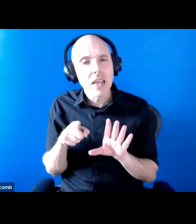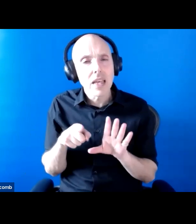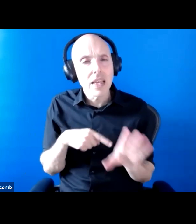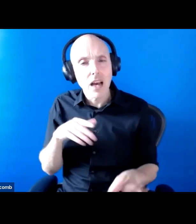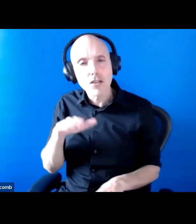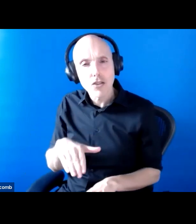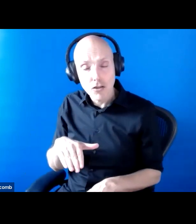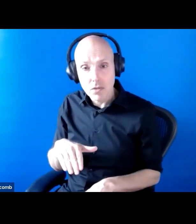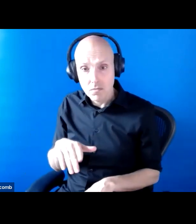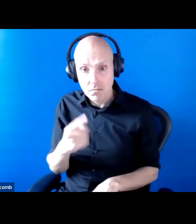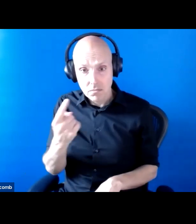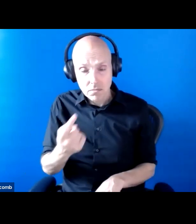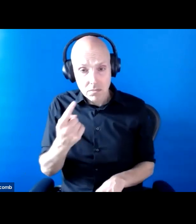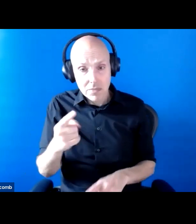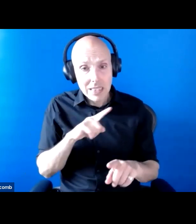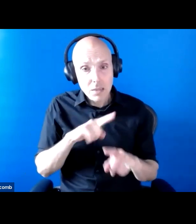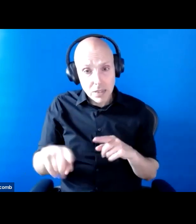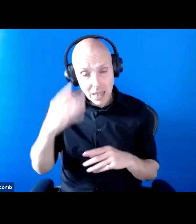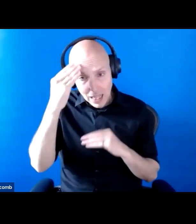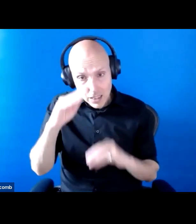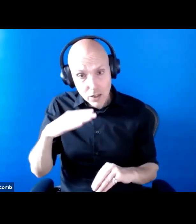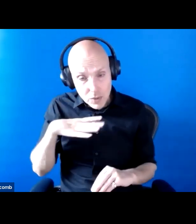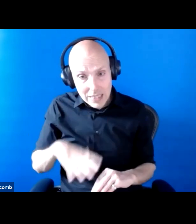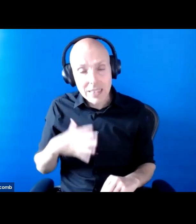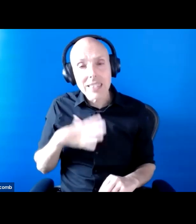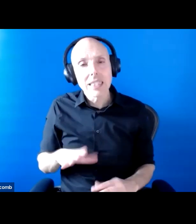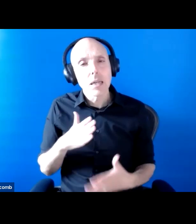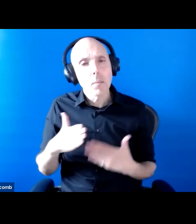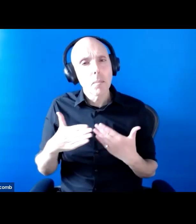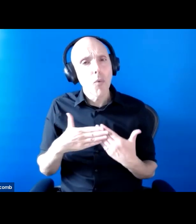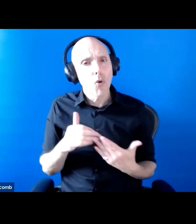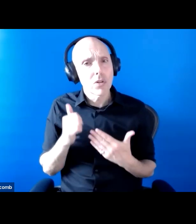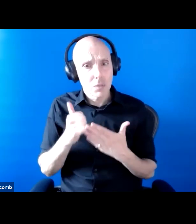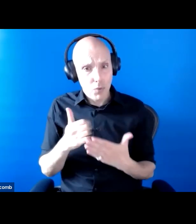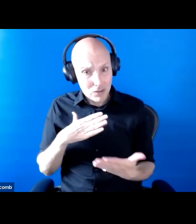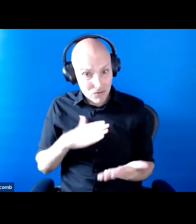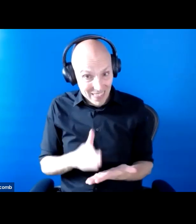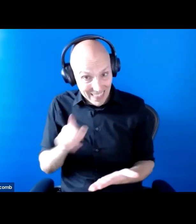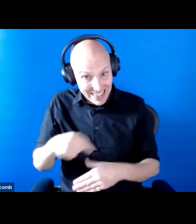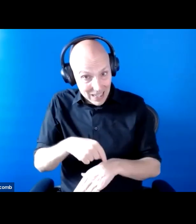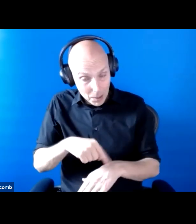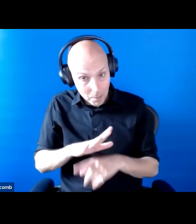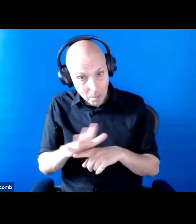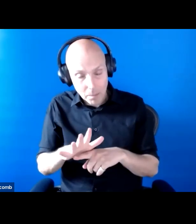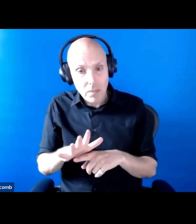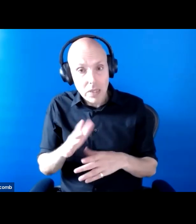educational needs and disability needed more support, they got less support. And as